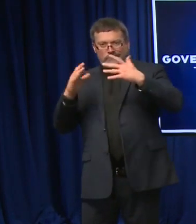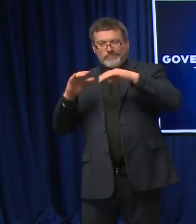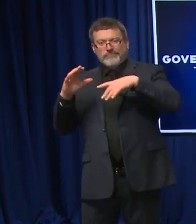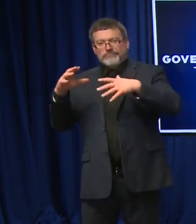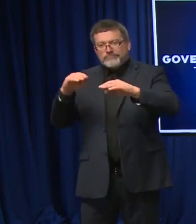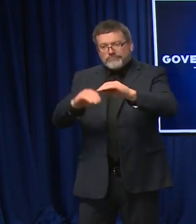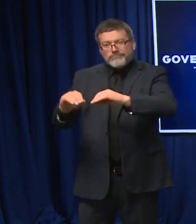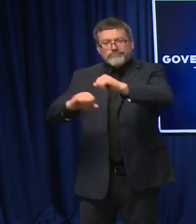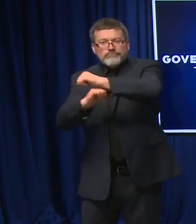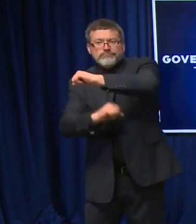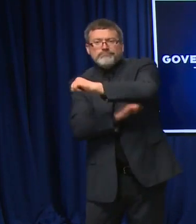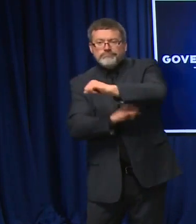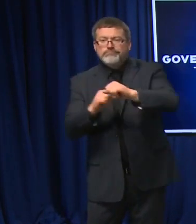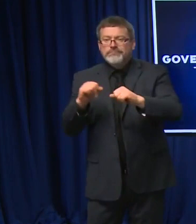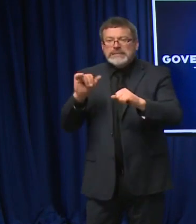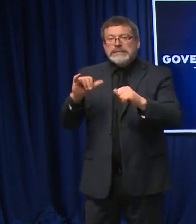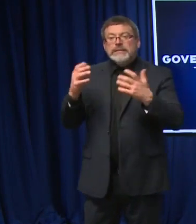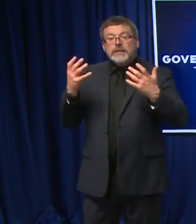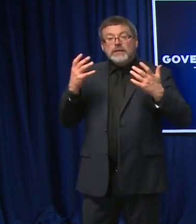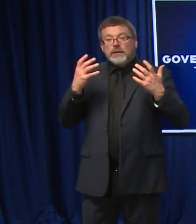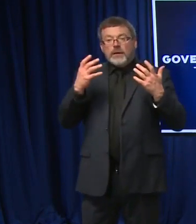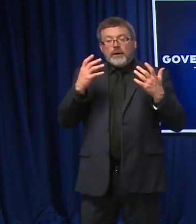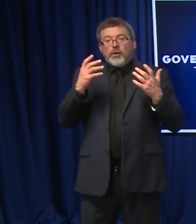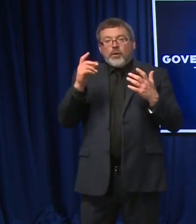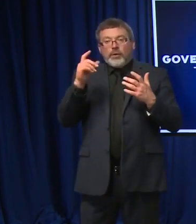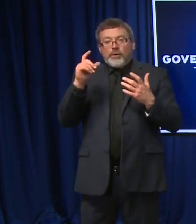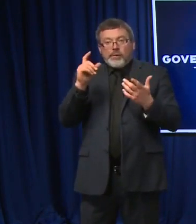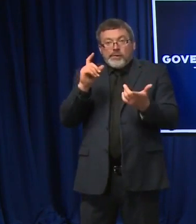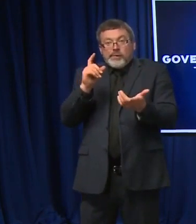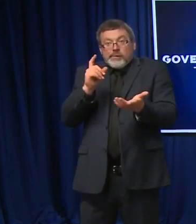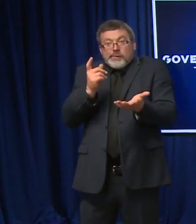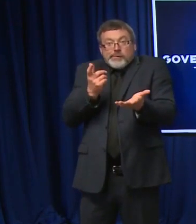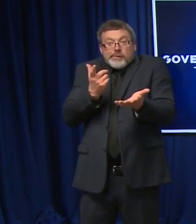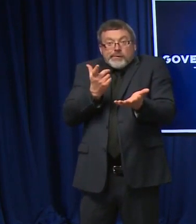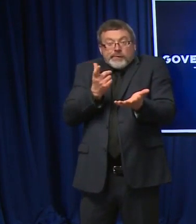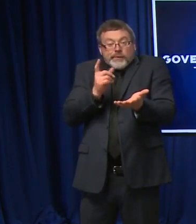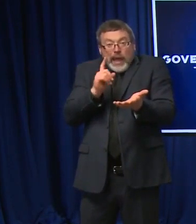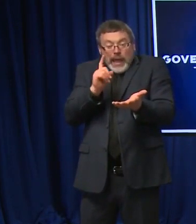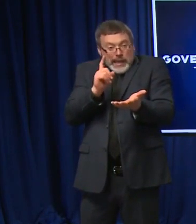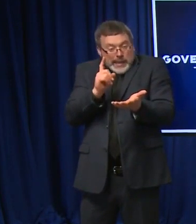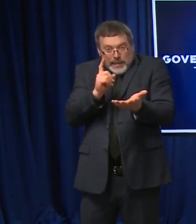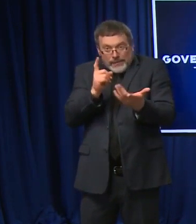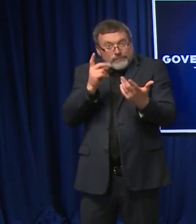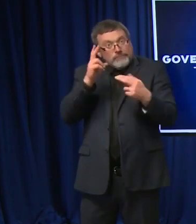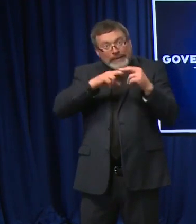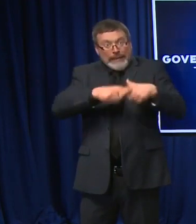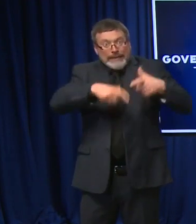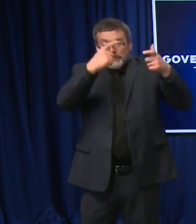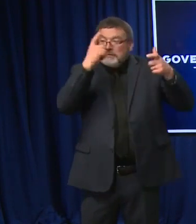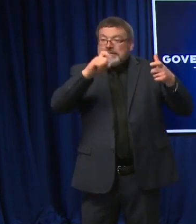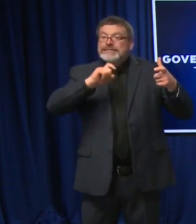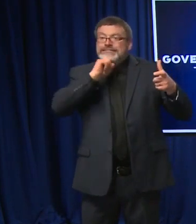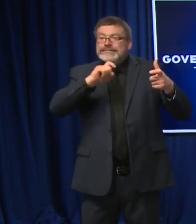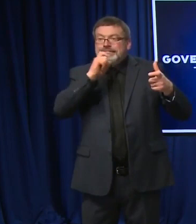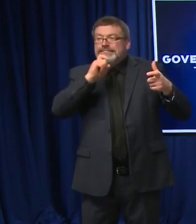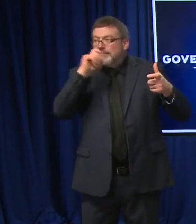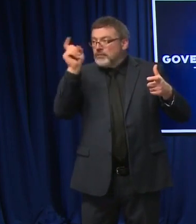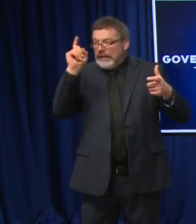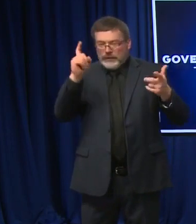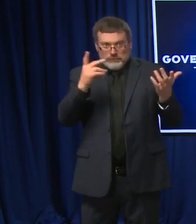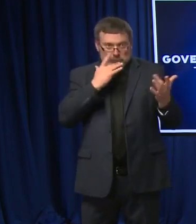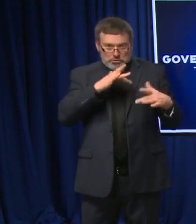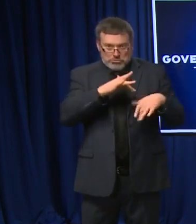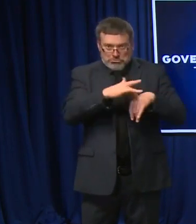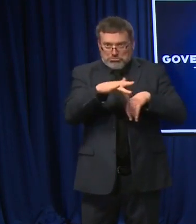the steel is going to come from, from all of these bridges over the next five to ten years, is going to be a bit of a challenge. And so we want to make sure that we're